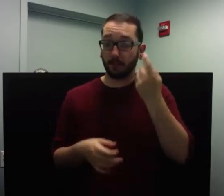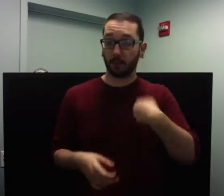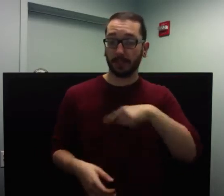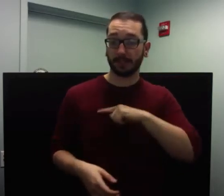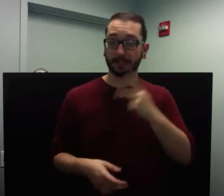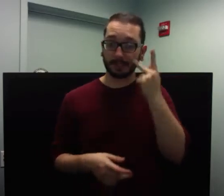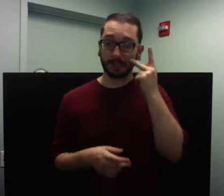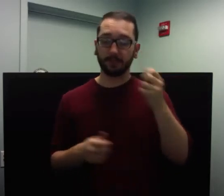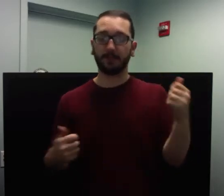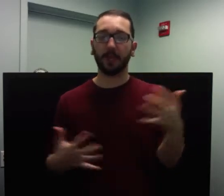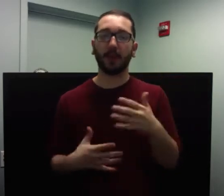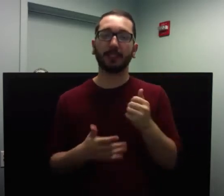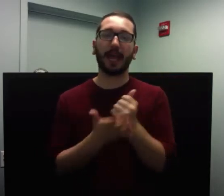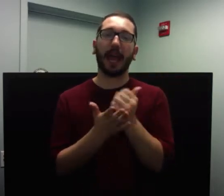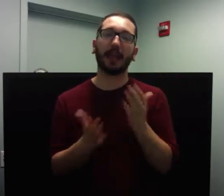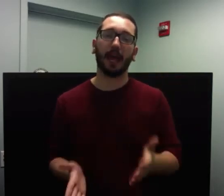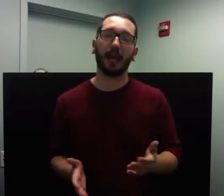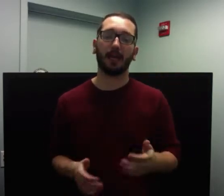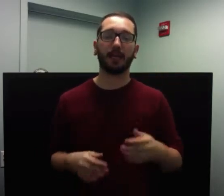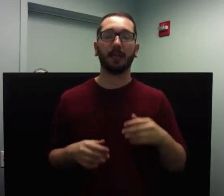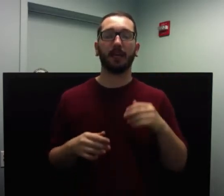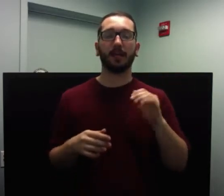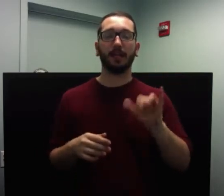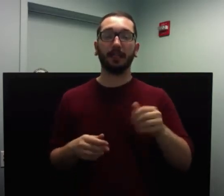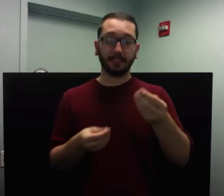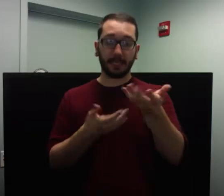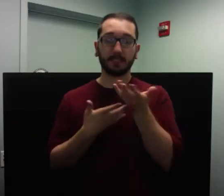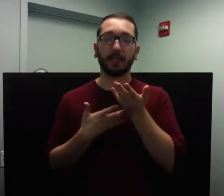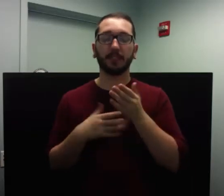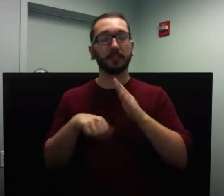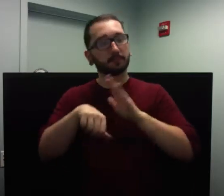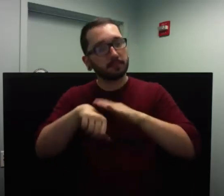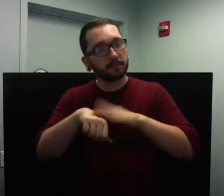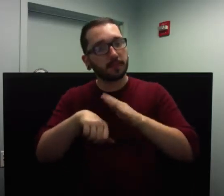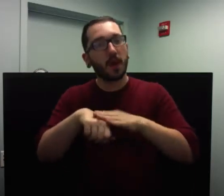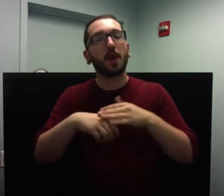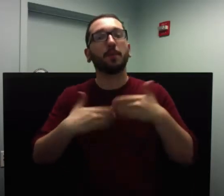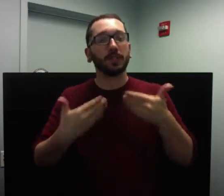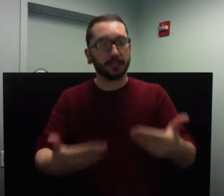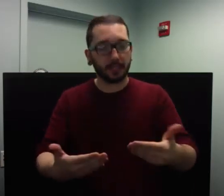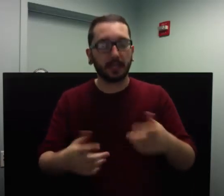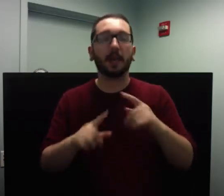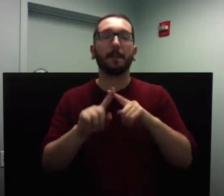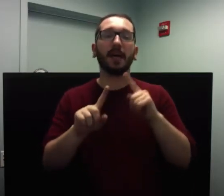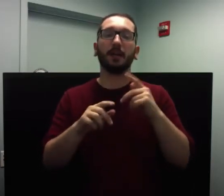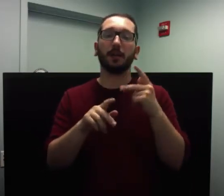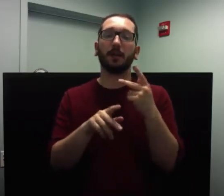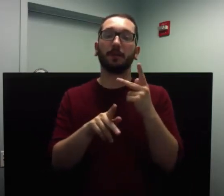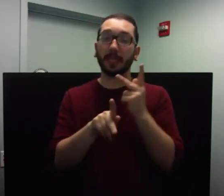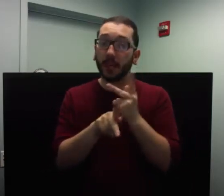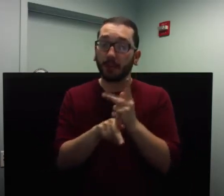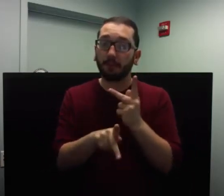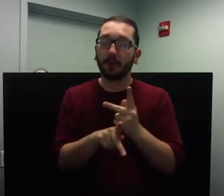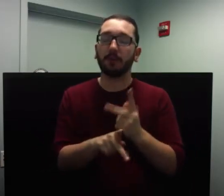us, proceed with caution, but proceed. A warning, if you will, that says clearly and boldly,